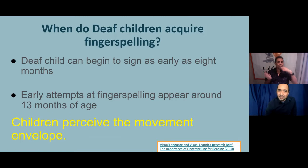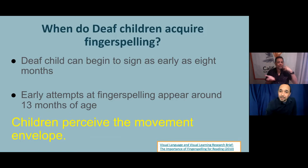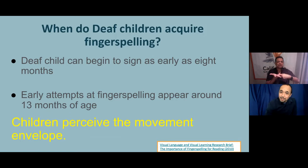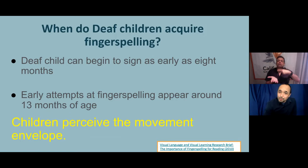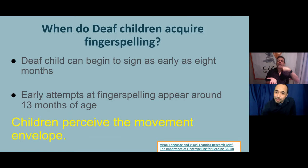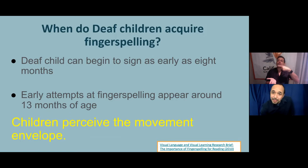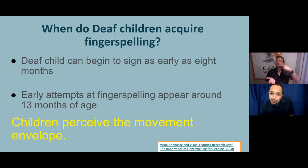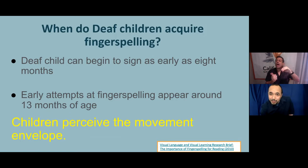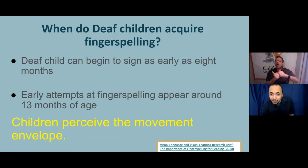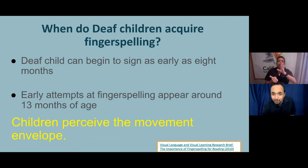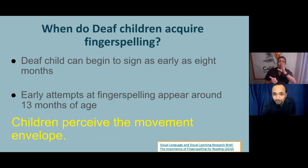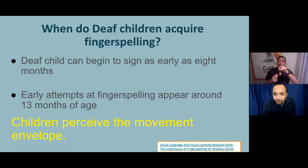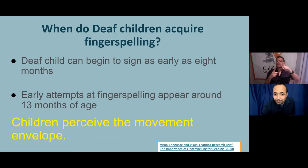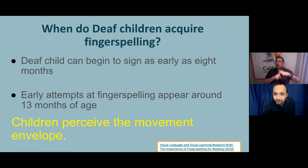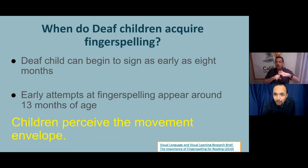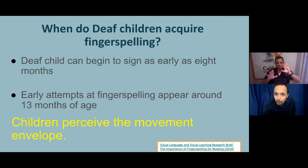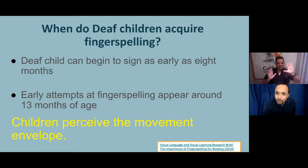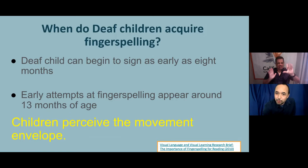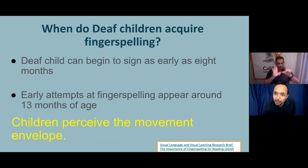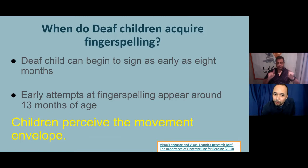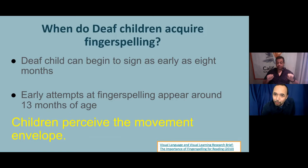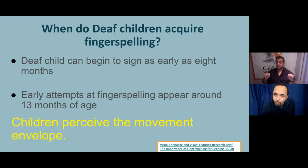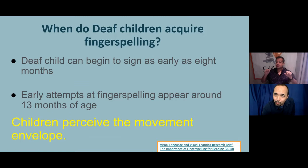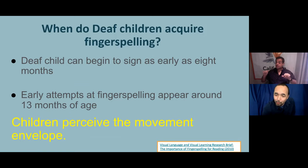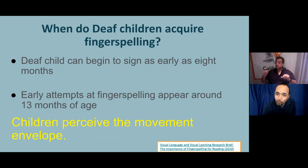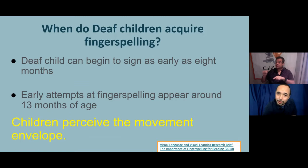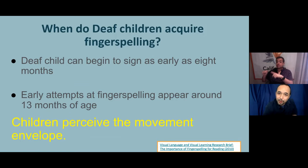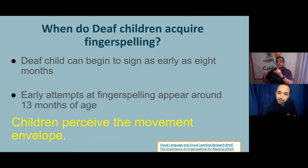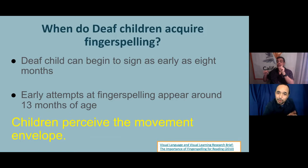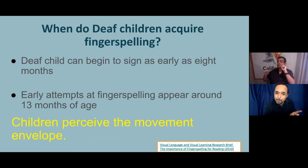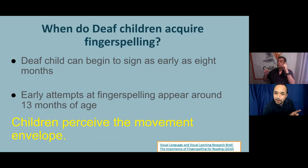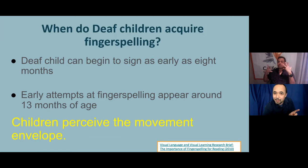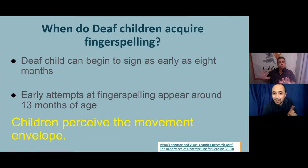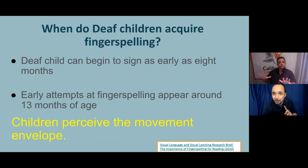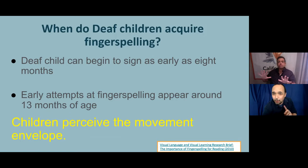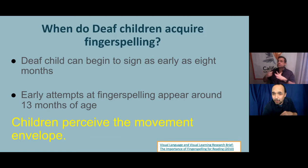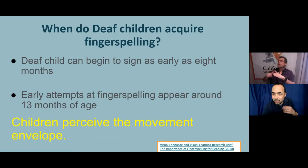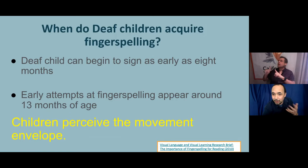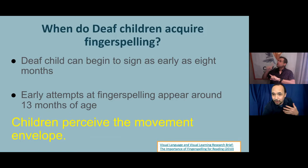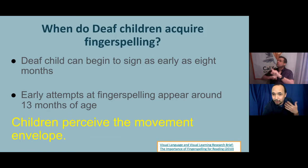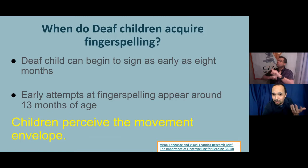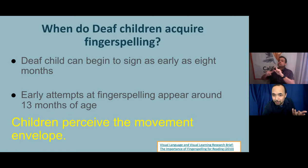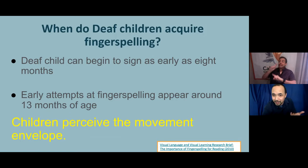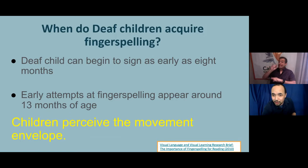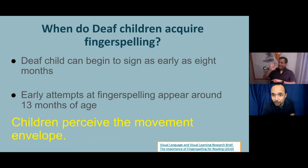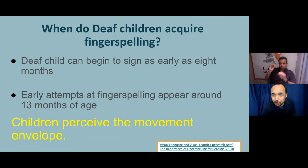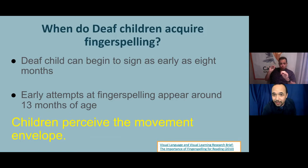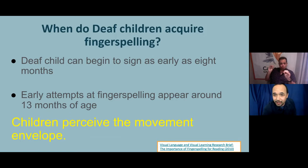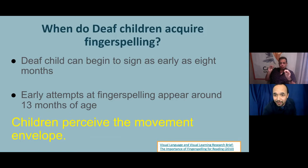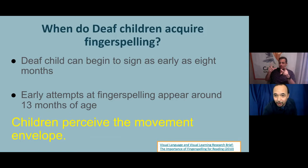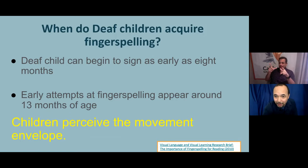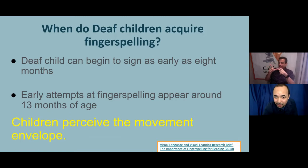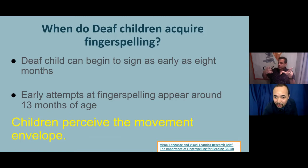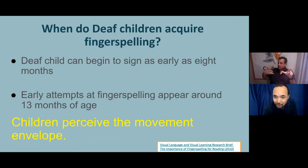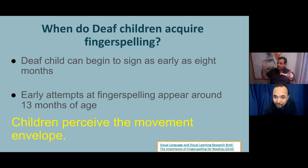now this is really interesting because you know we'll talk we'll compare this to how hearing speaking children